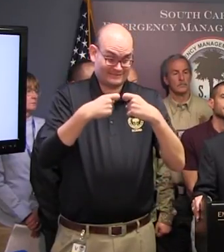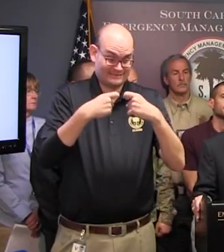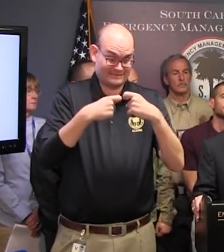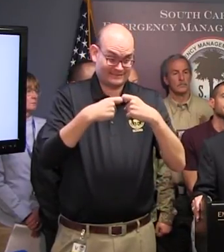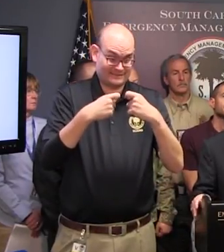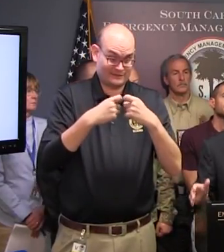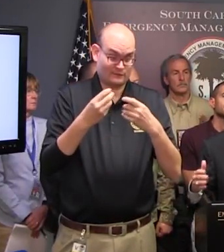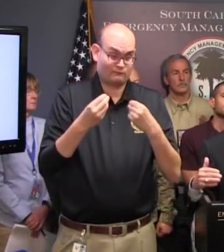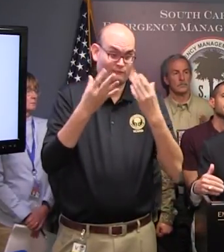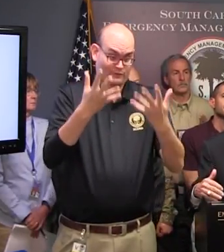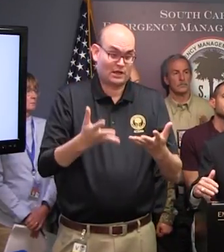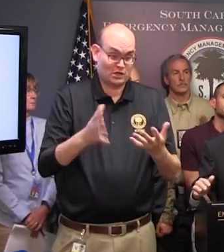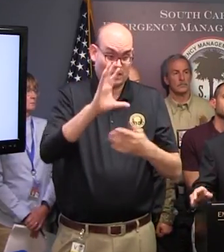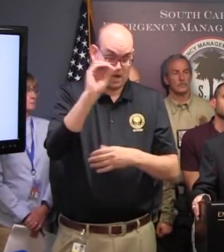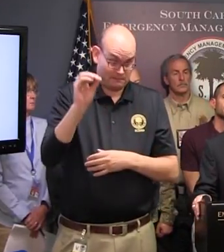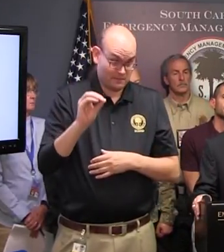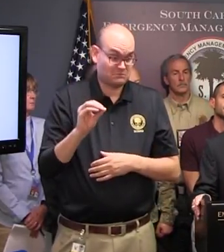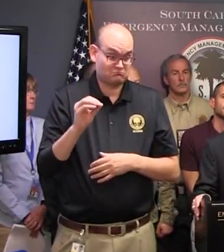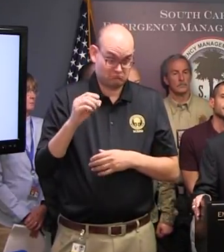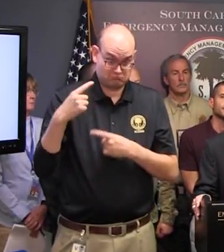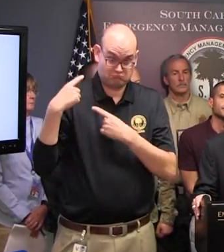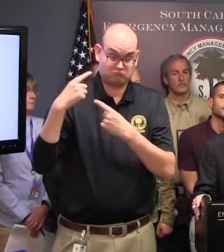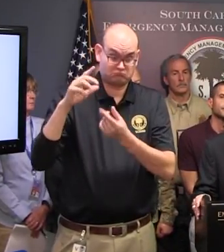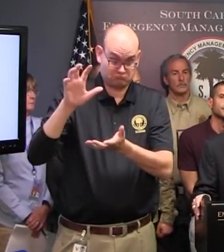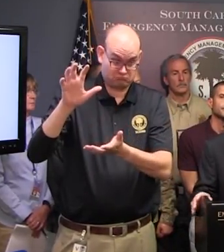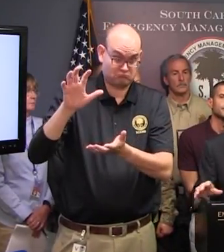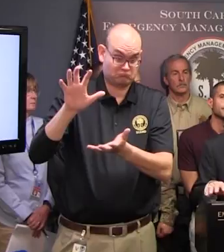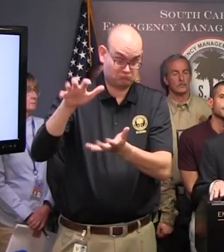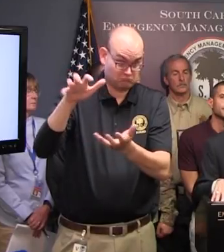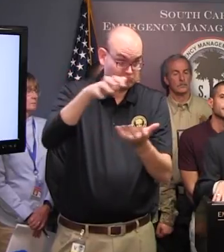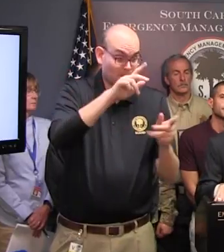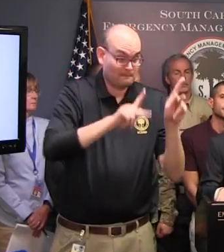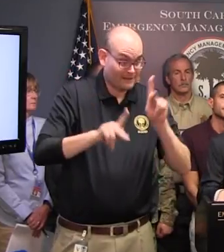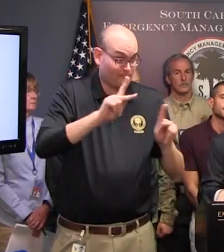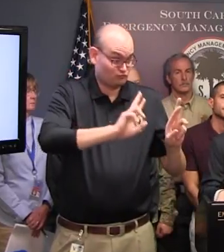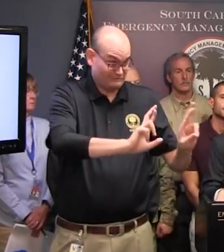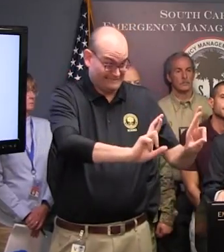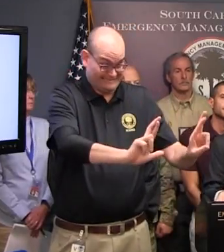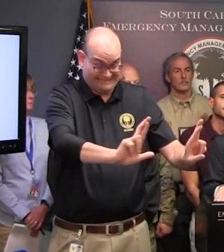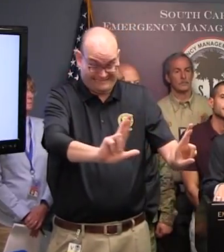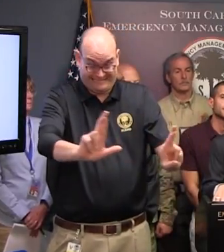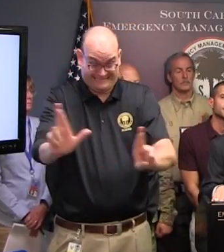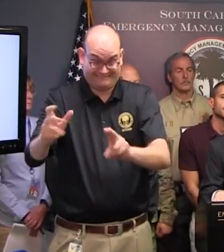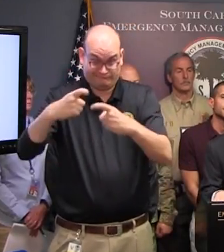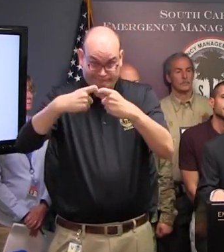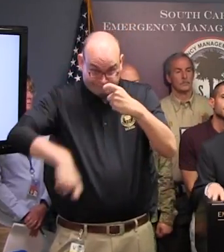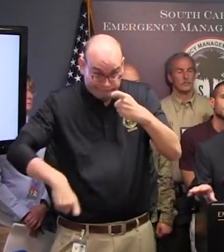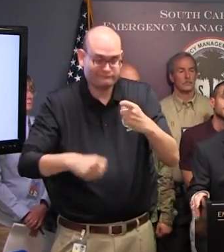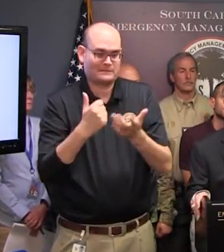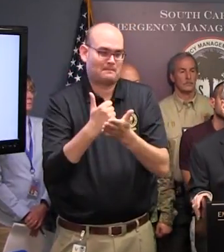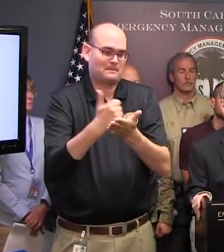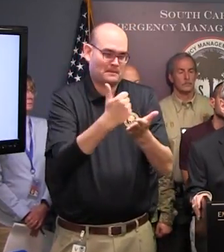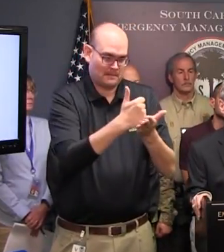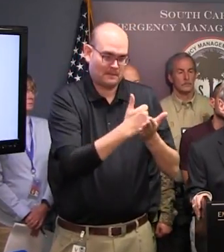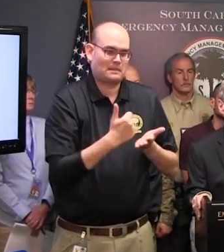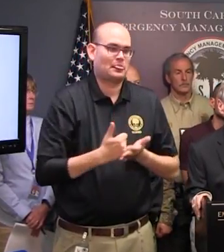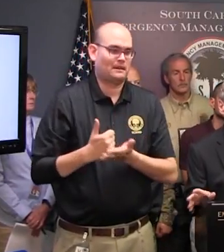recruiting crews, making sure they have the proper equipment, proper